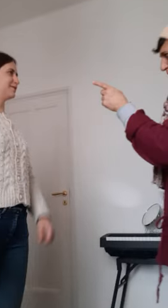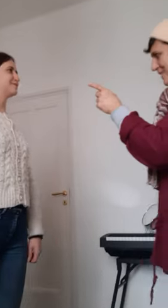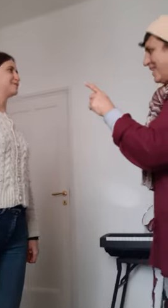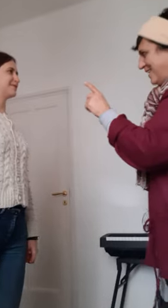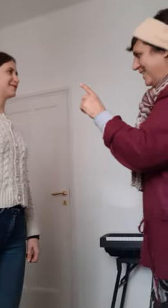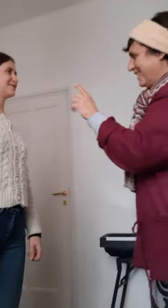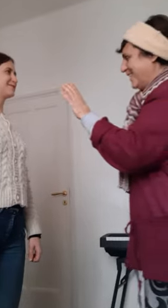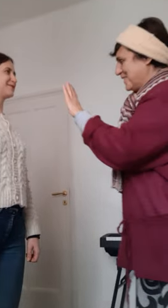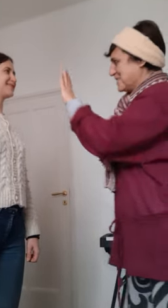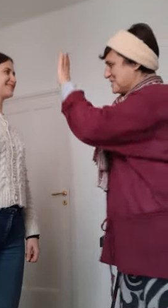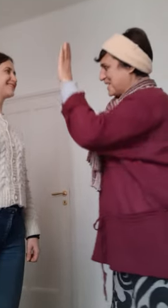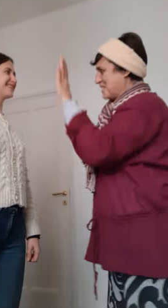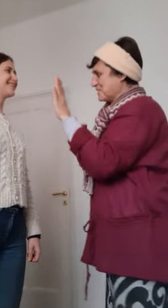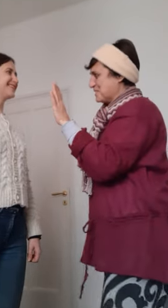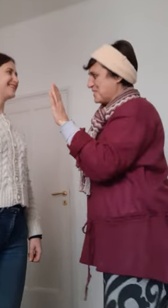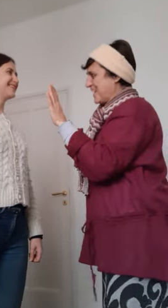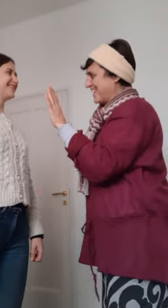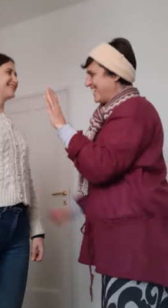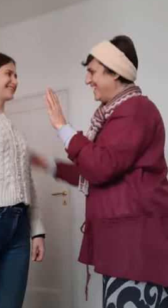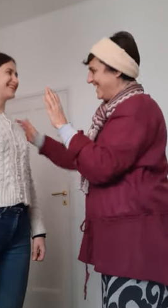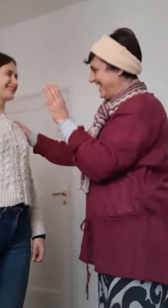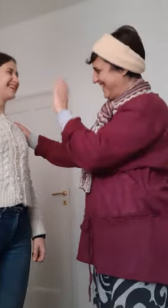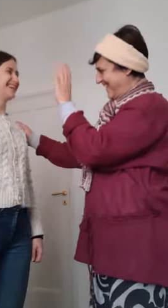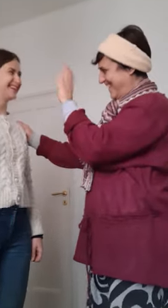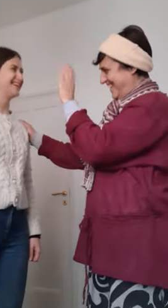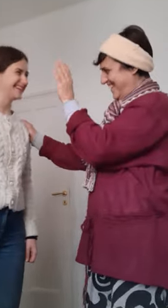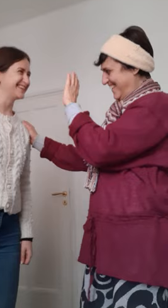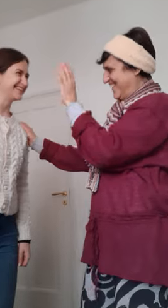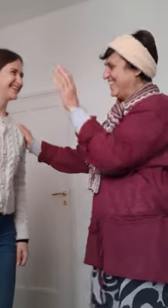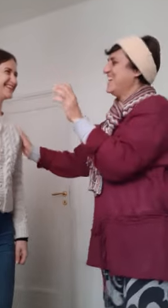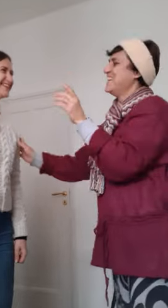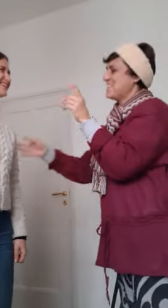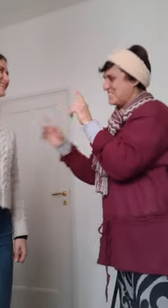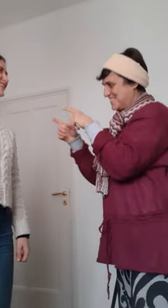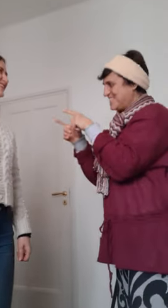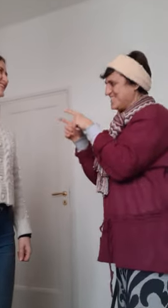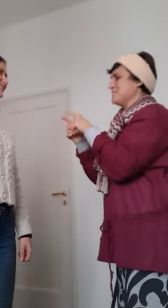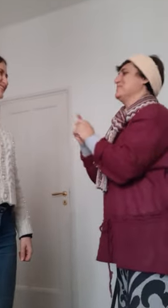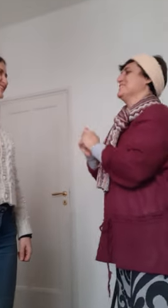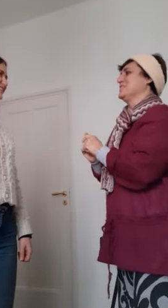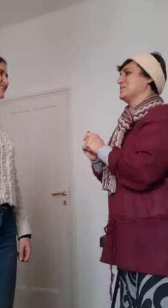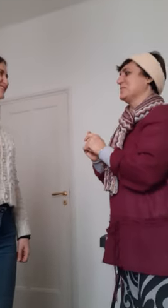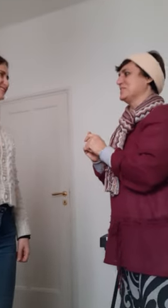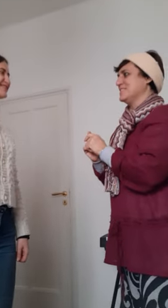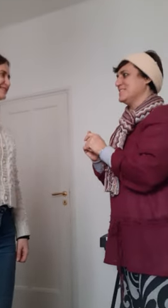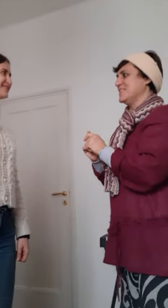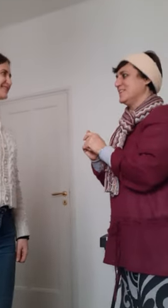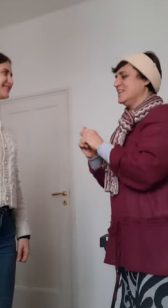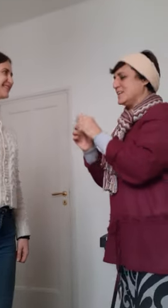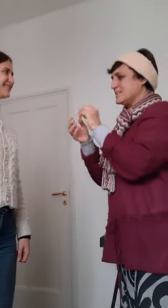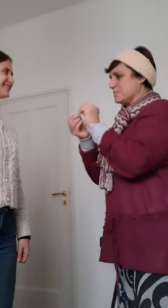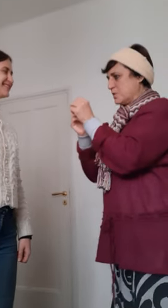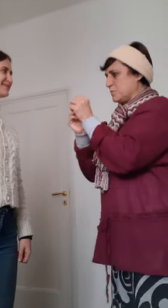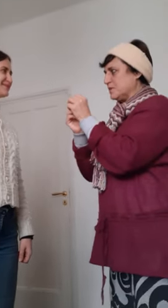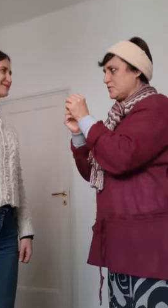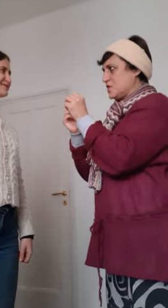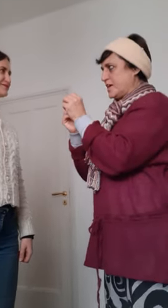hello welcome to the break yes this is the passaggio understand it's the moment of change